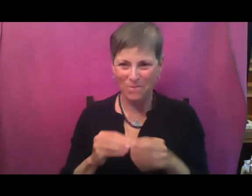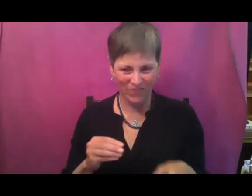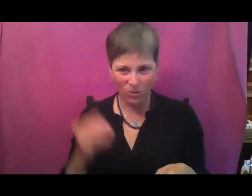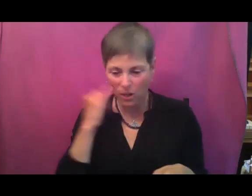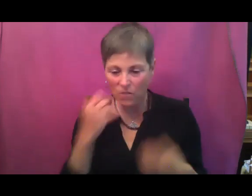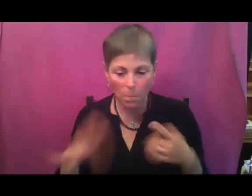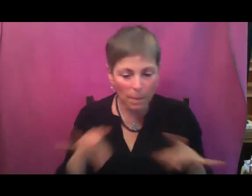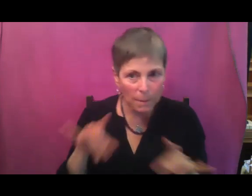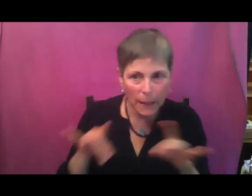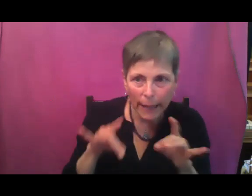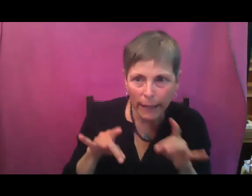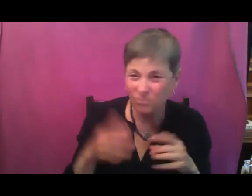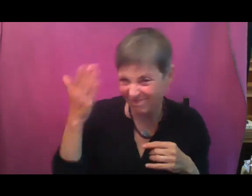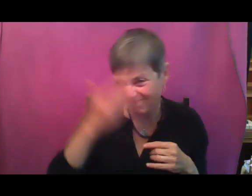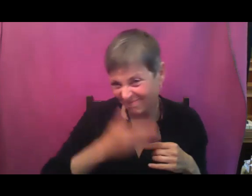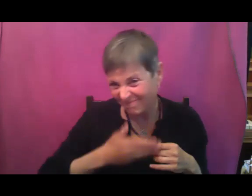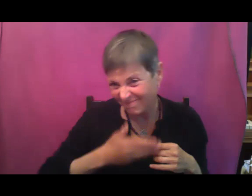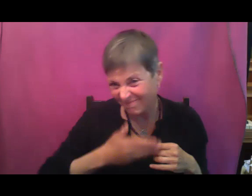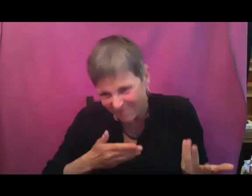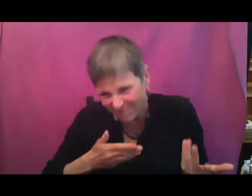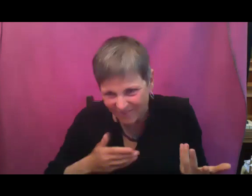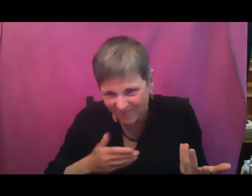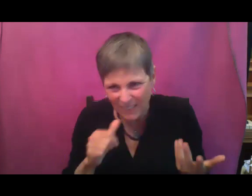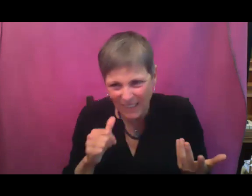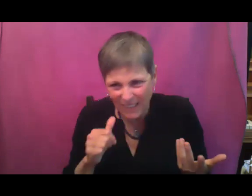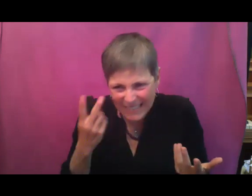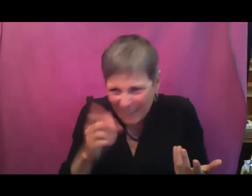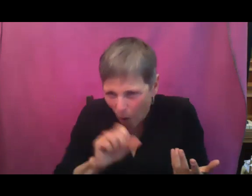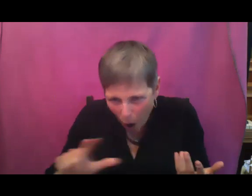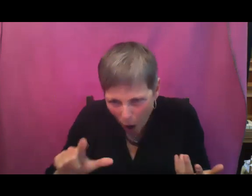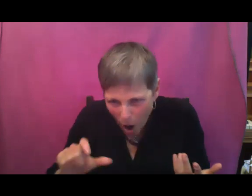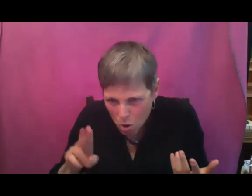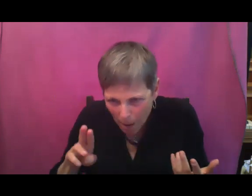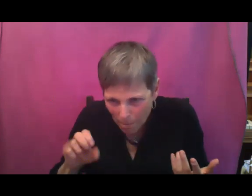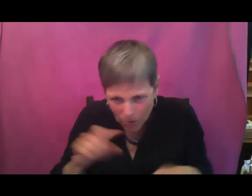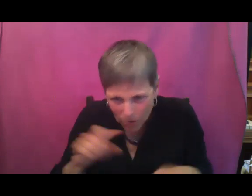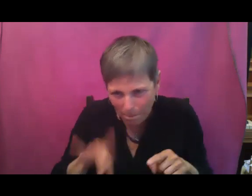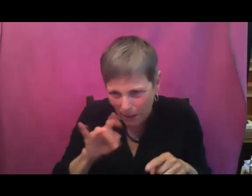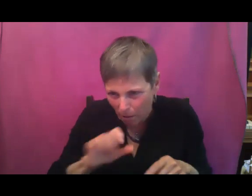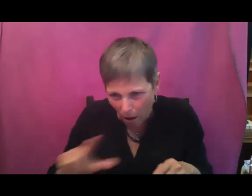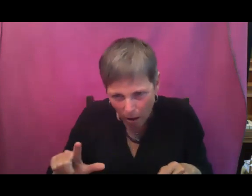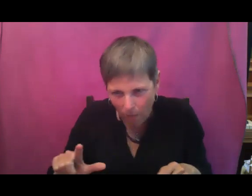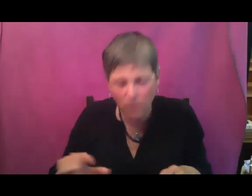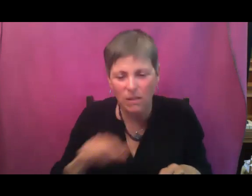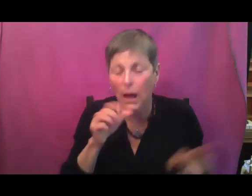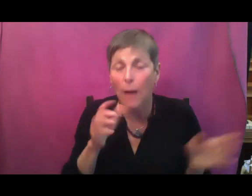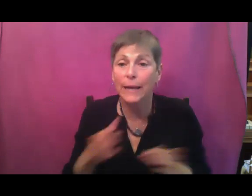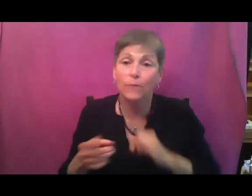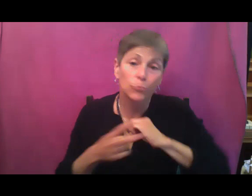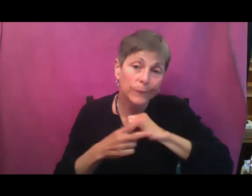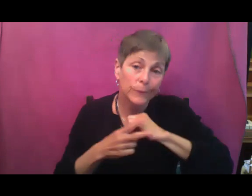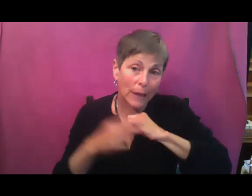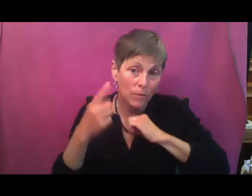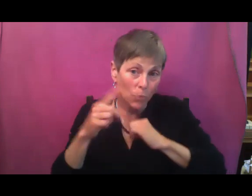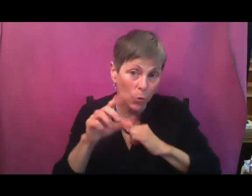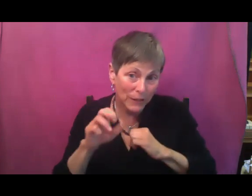and you're not planning on saving them for seed, then be sure that you are plucking off even the